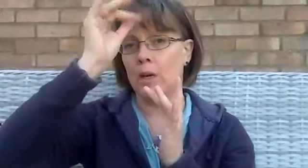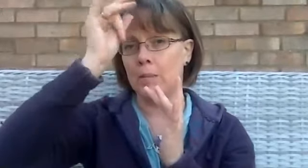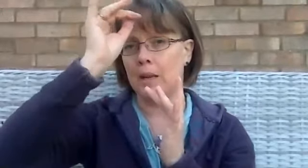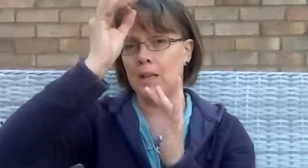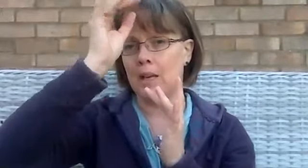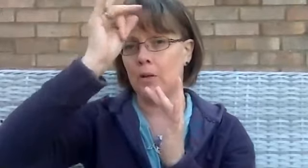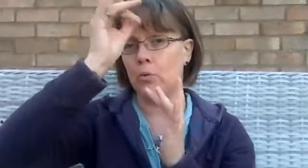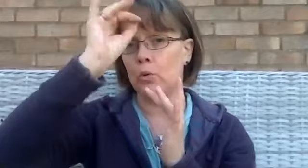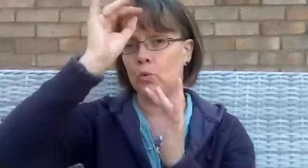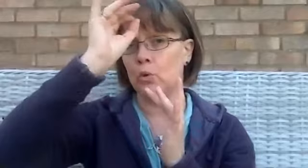breathes on itsievous health energy.